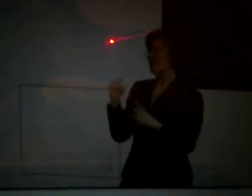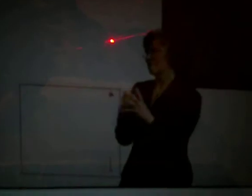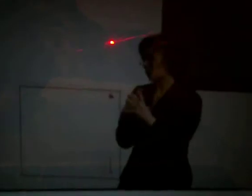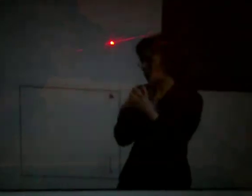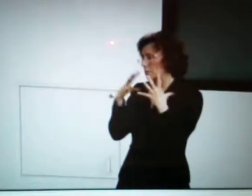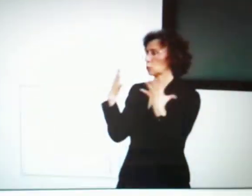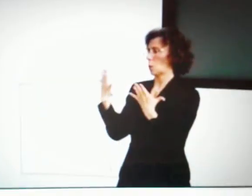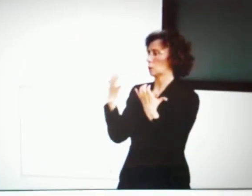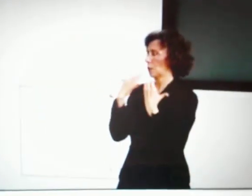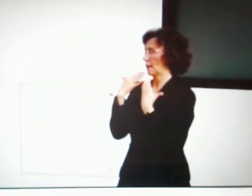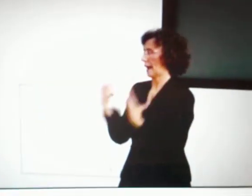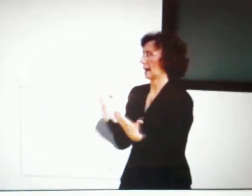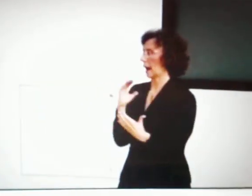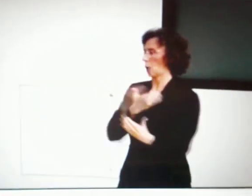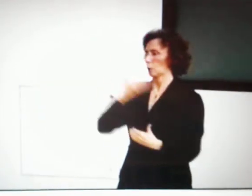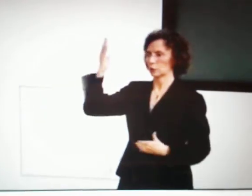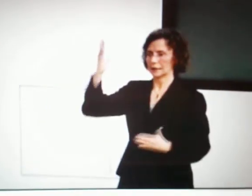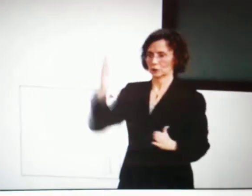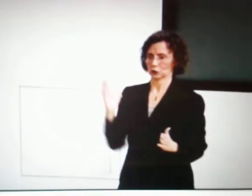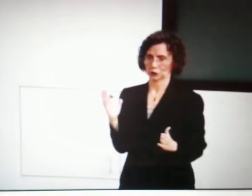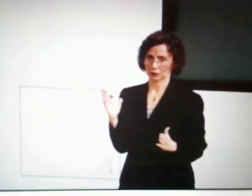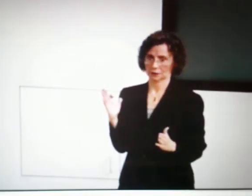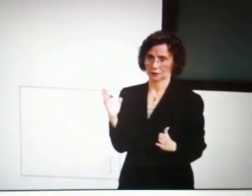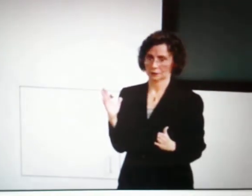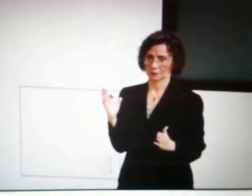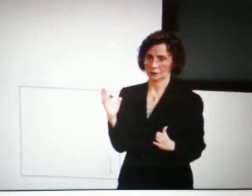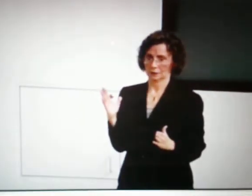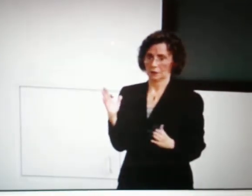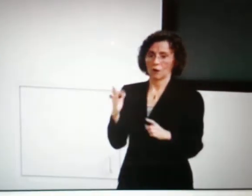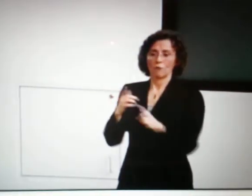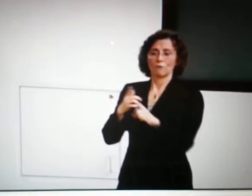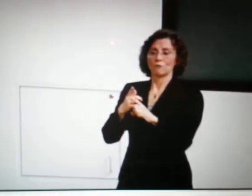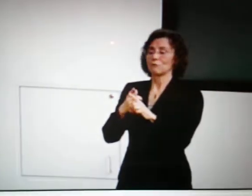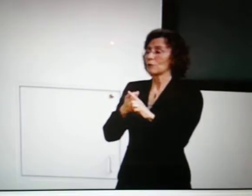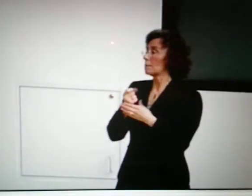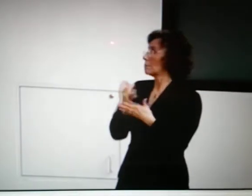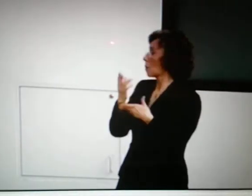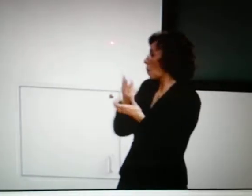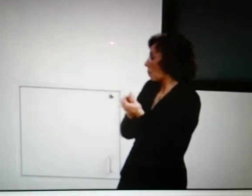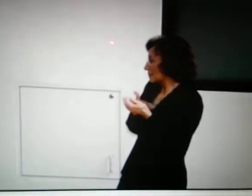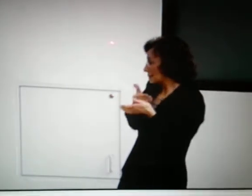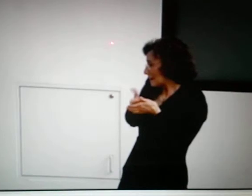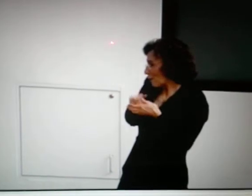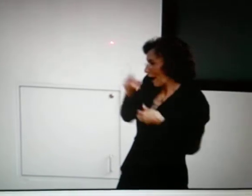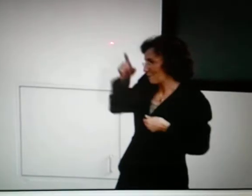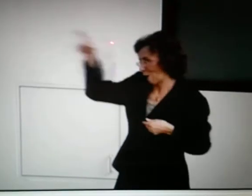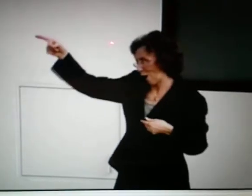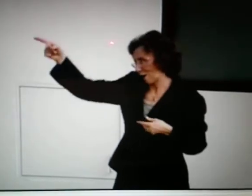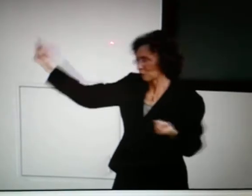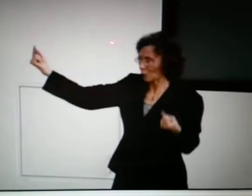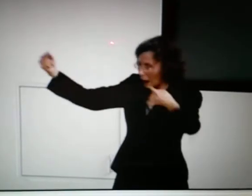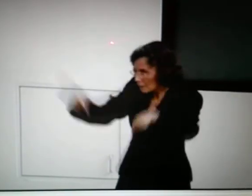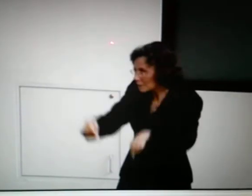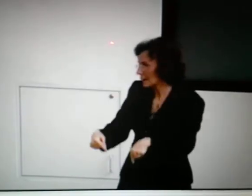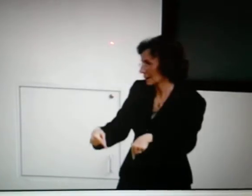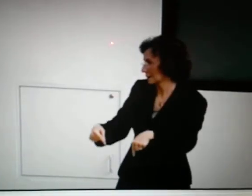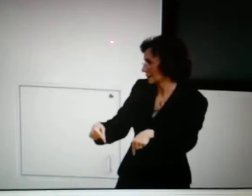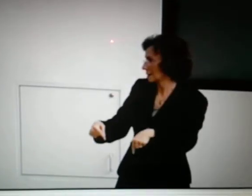this event. And I would really like to thank our presenters from both the